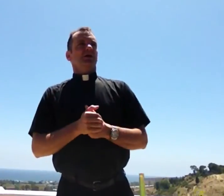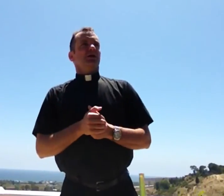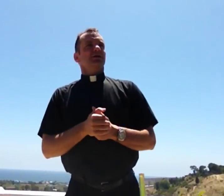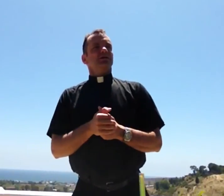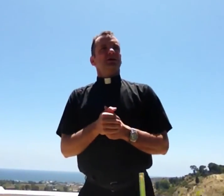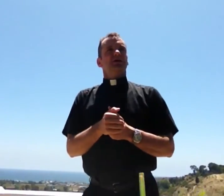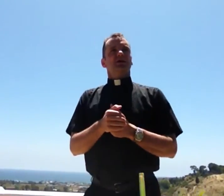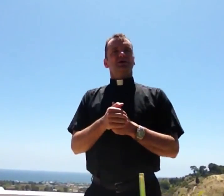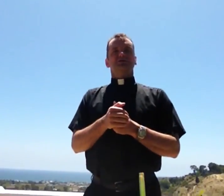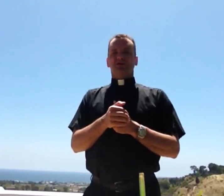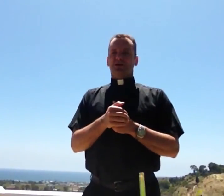they did a wonderful job.